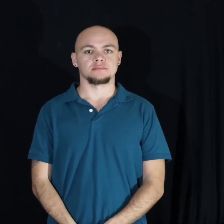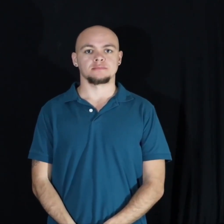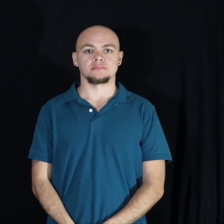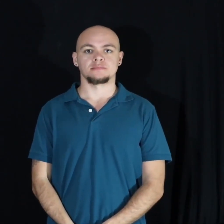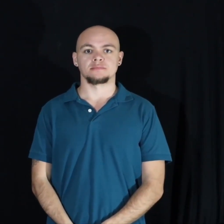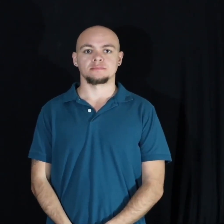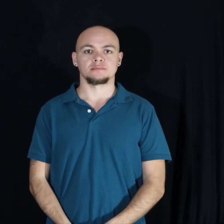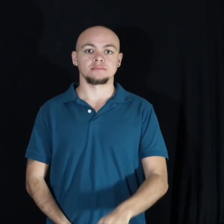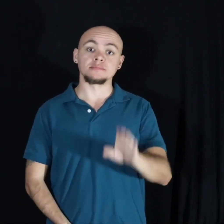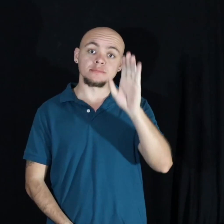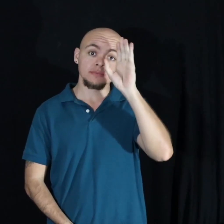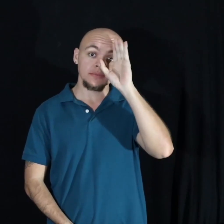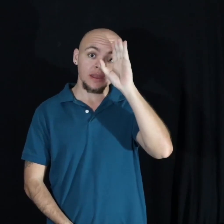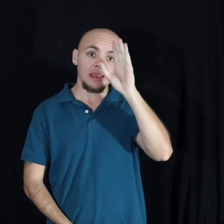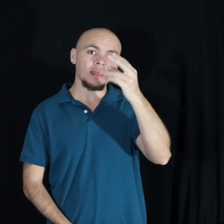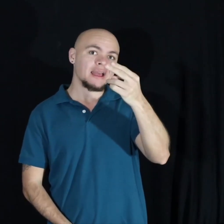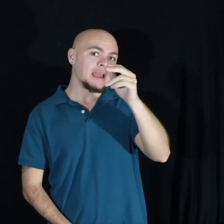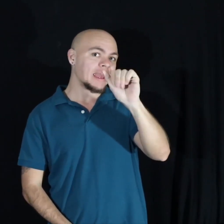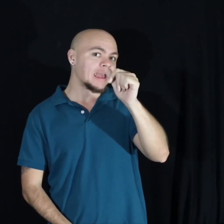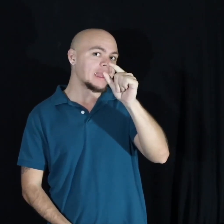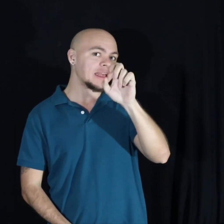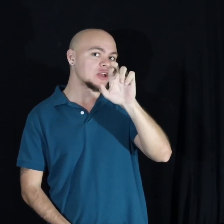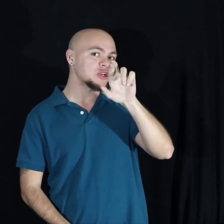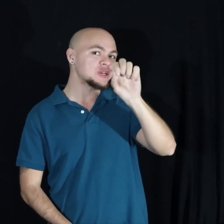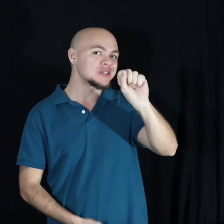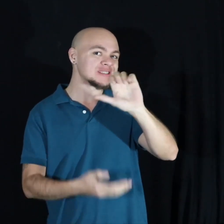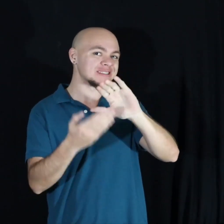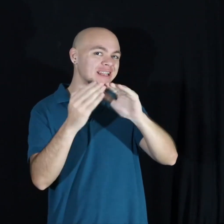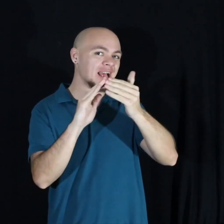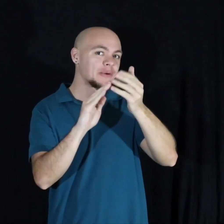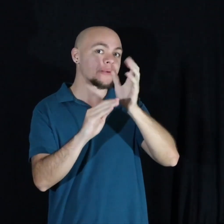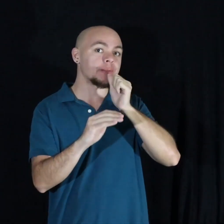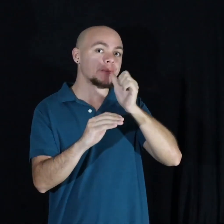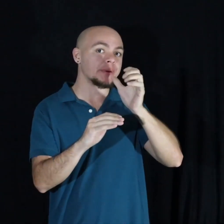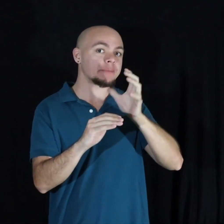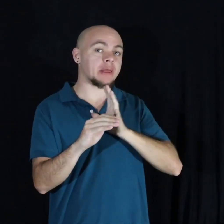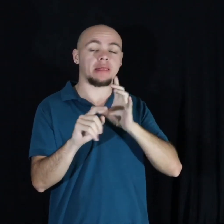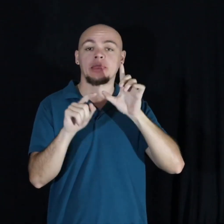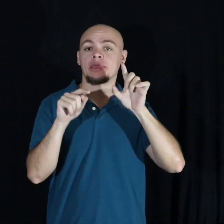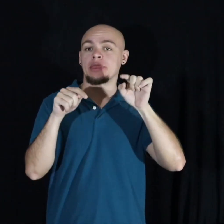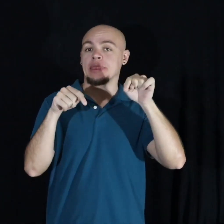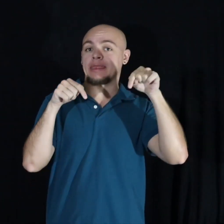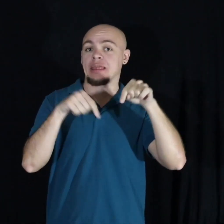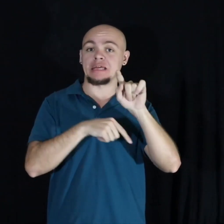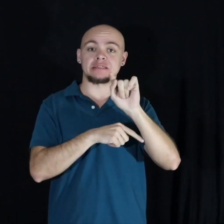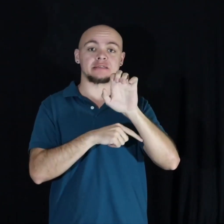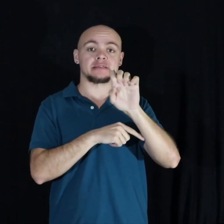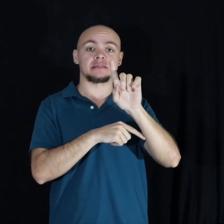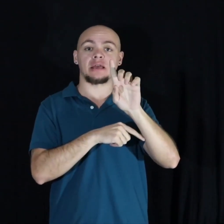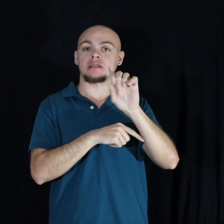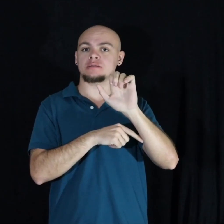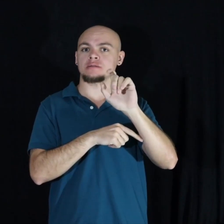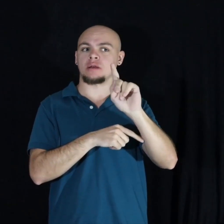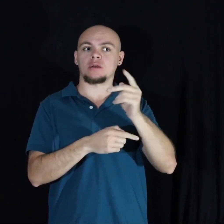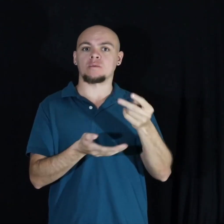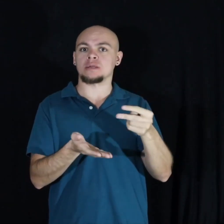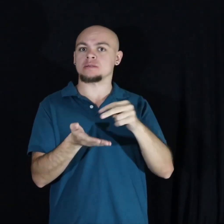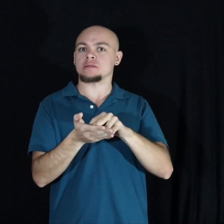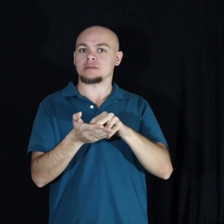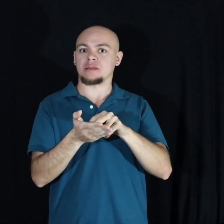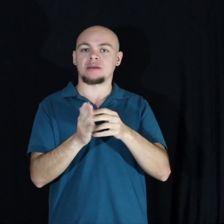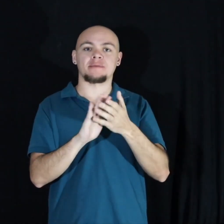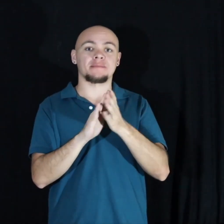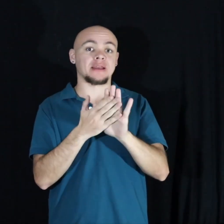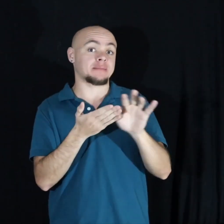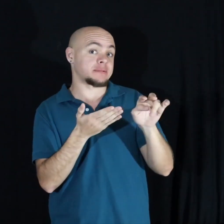Hello, Hagerstown women. This is the part of our TED Talk when we stand up and we break into dance.